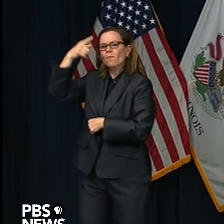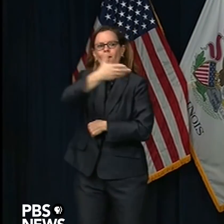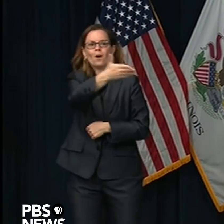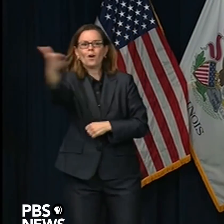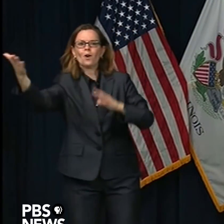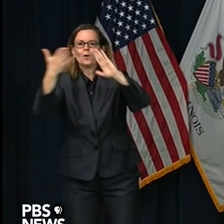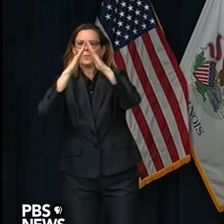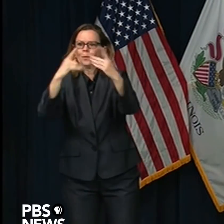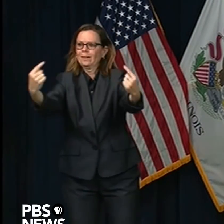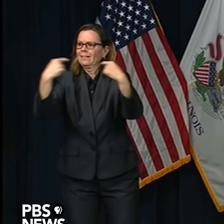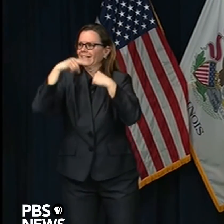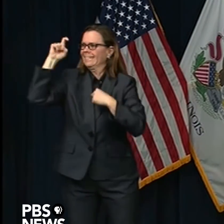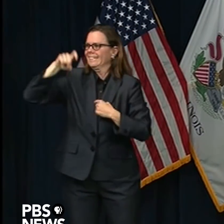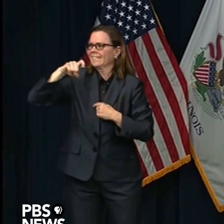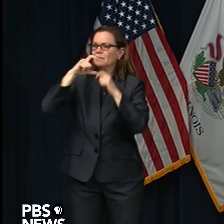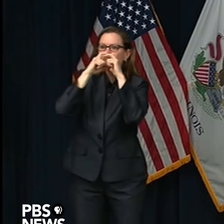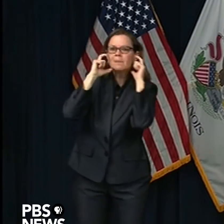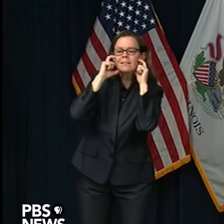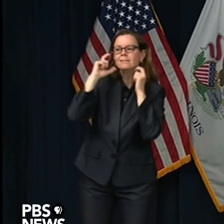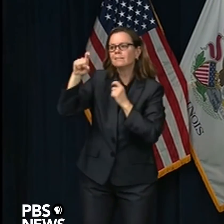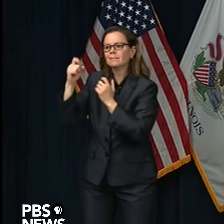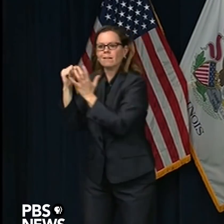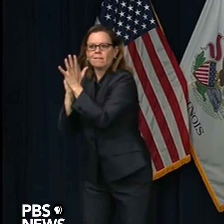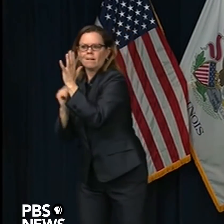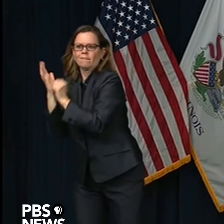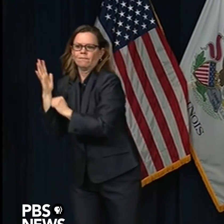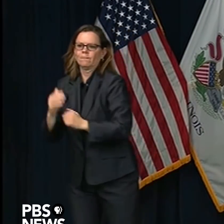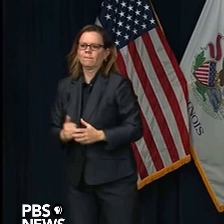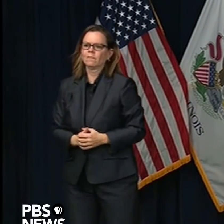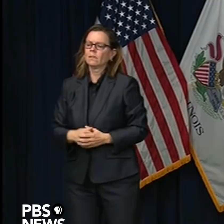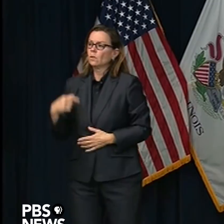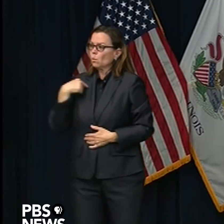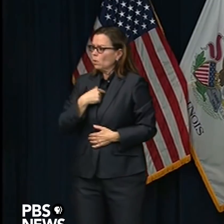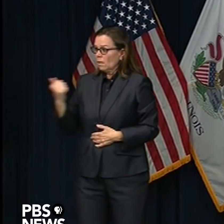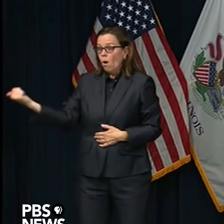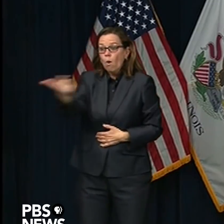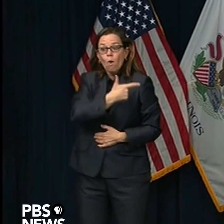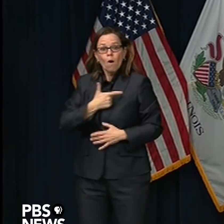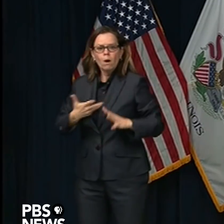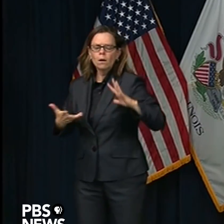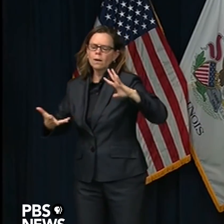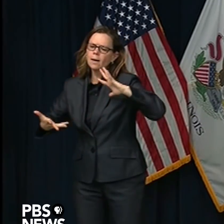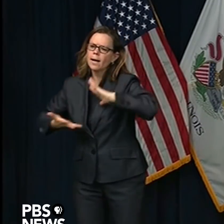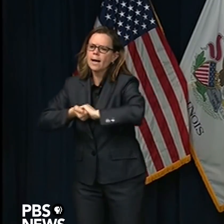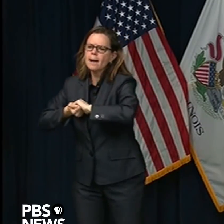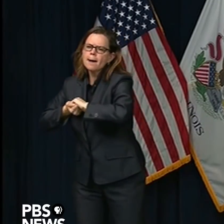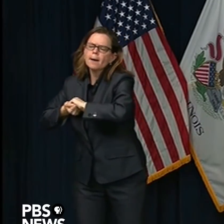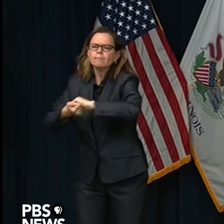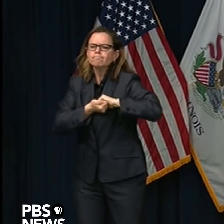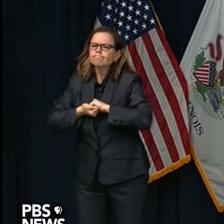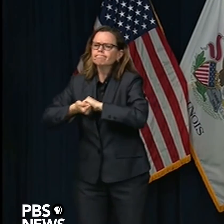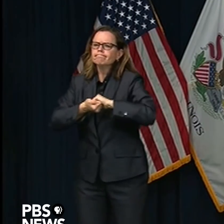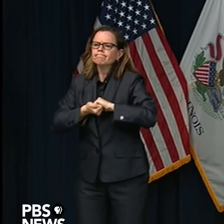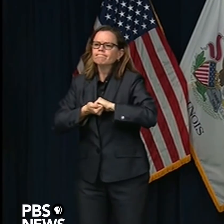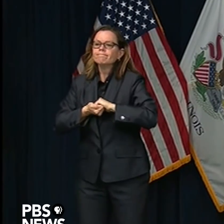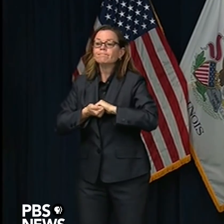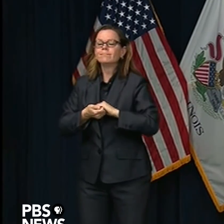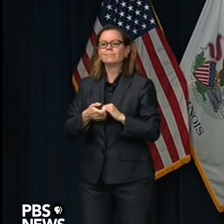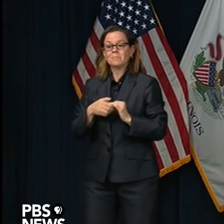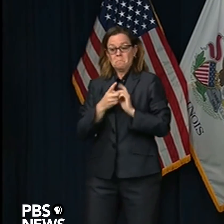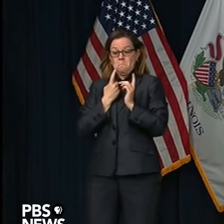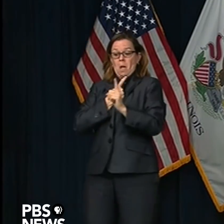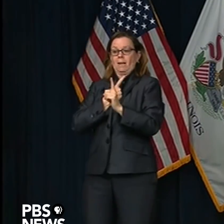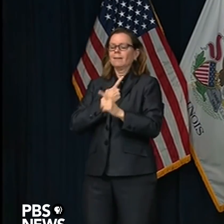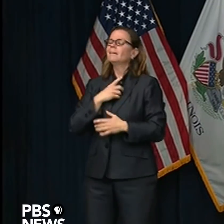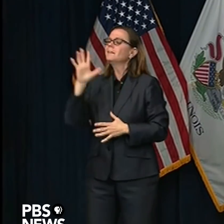they need. We are all working together in our various ways, although we're keeping it at a six-foot distance. I